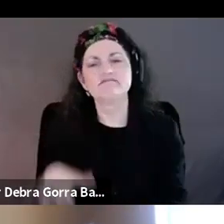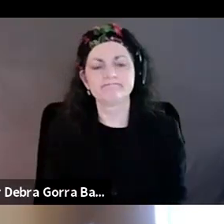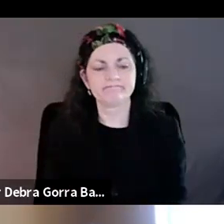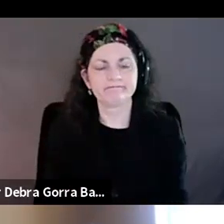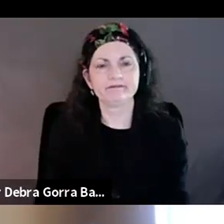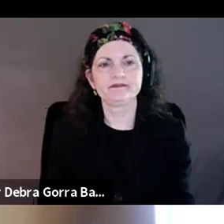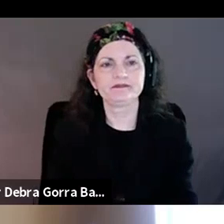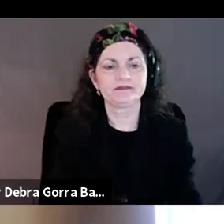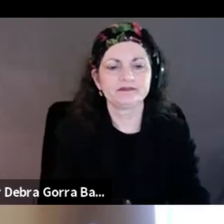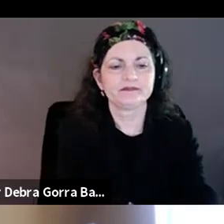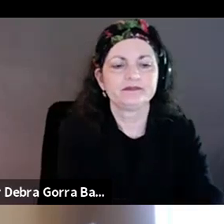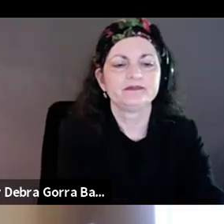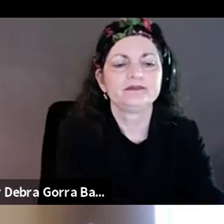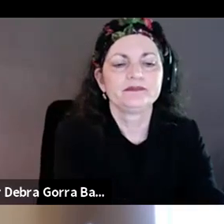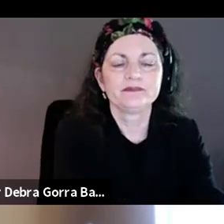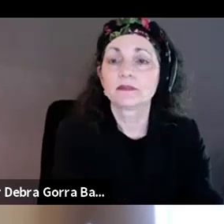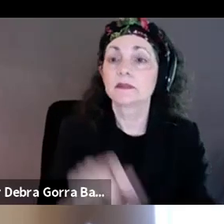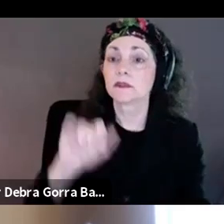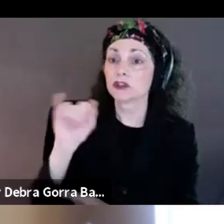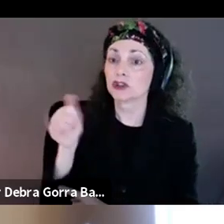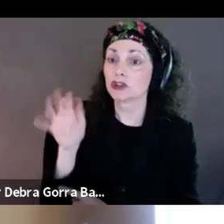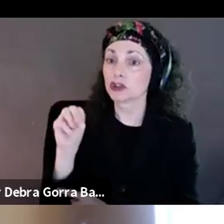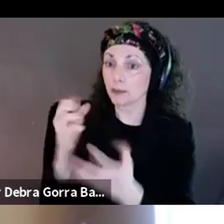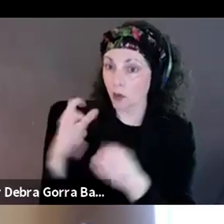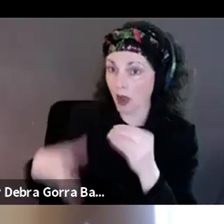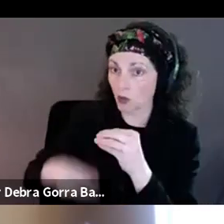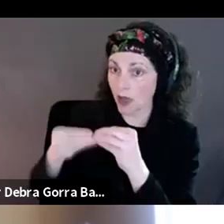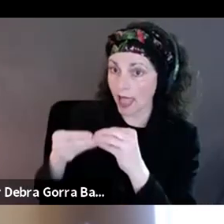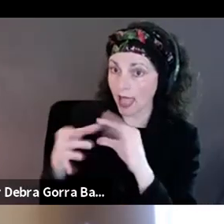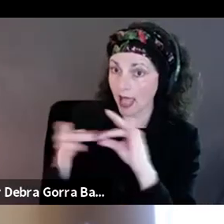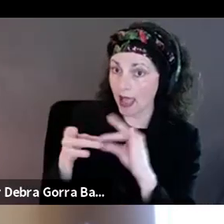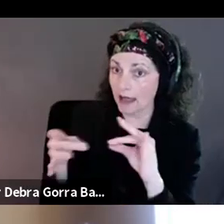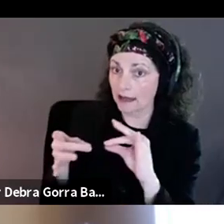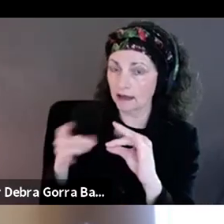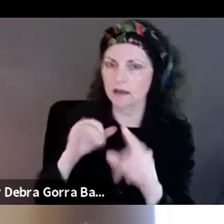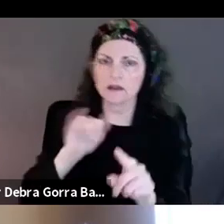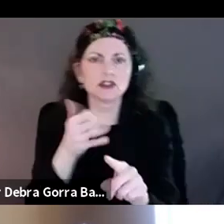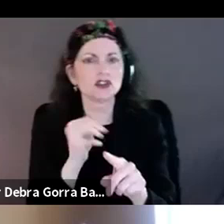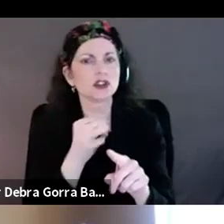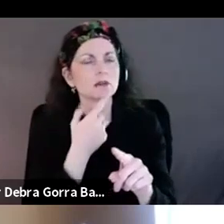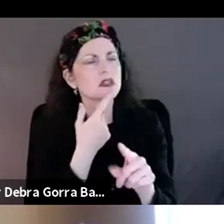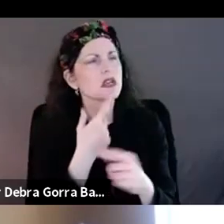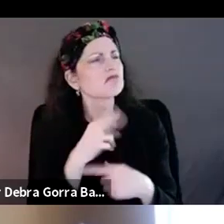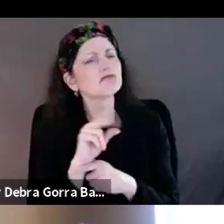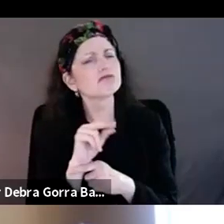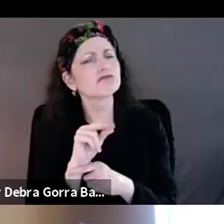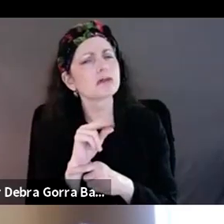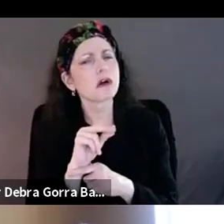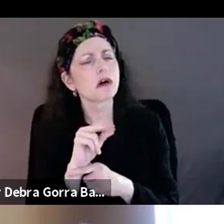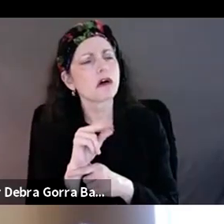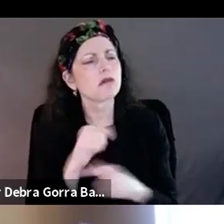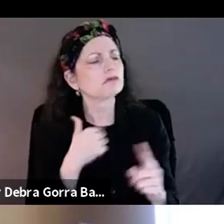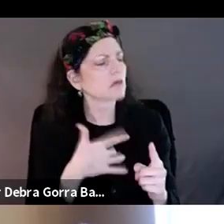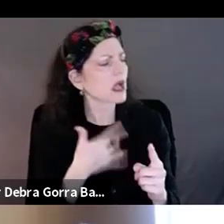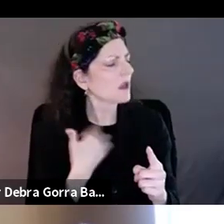Jim, did you want to add to that? No, I mean, I think that, you know, we did talk to